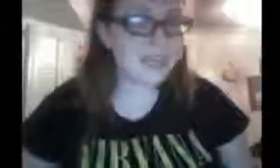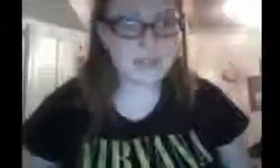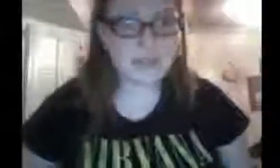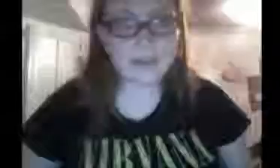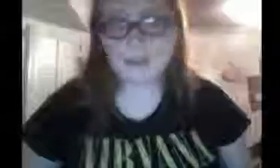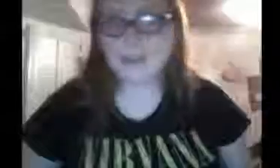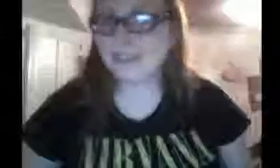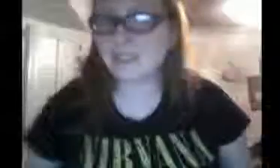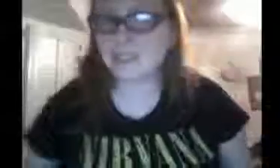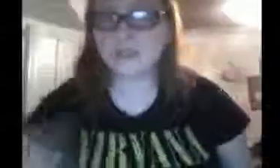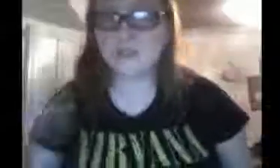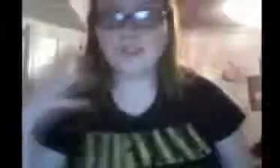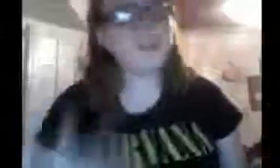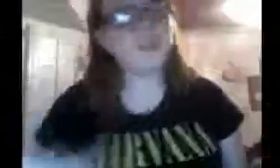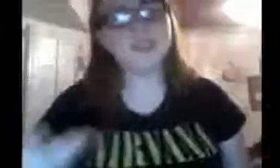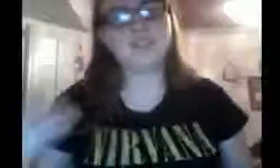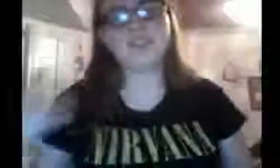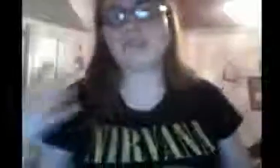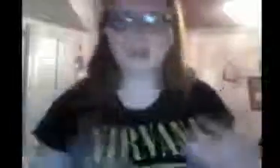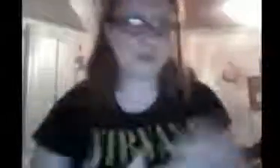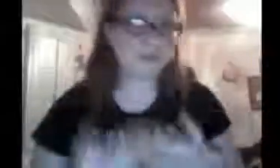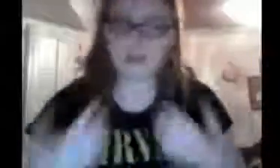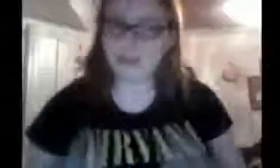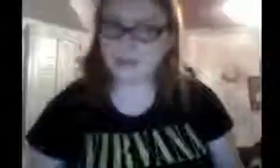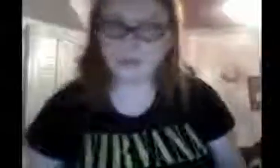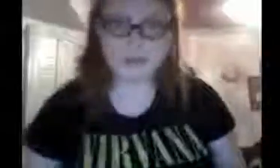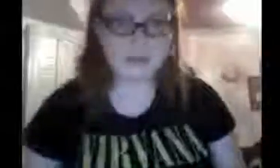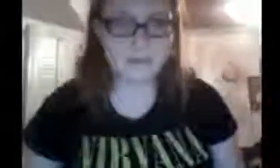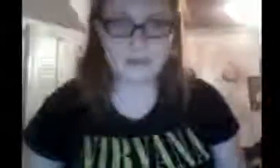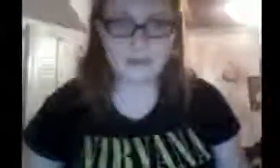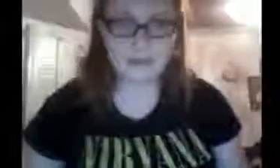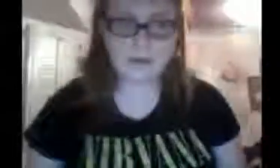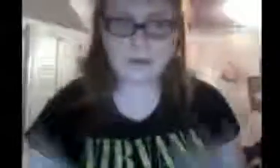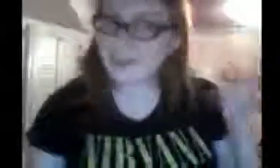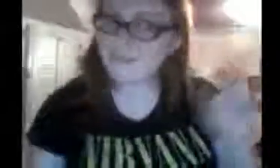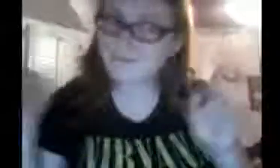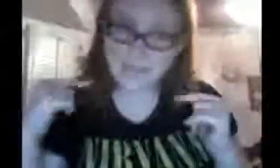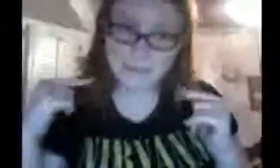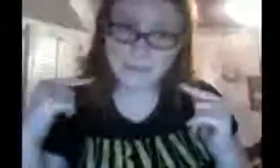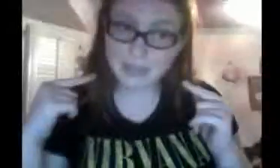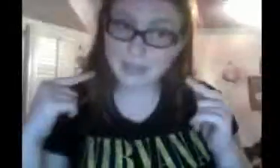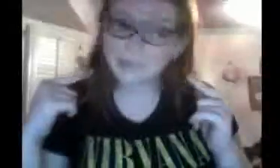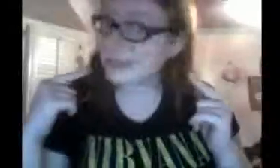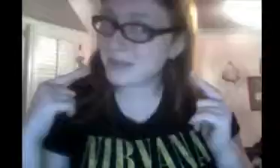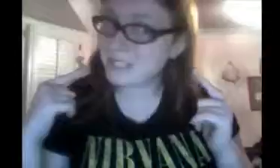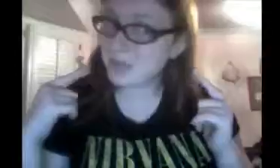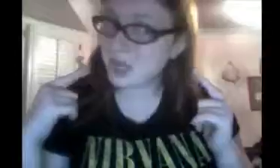that in real life. I'd love to see all those stunts and everything in real life. In a real character. And, again, I'm available to play Kim Possible!